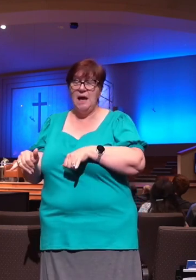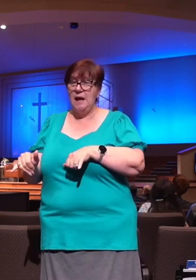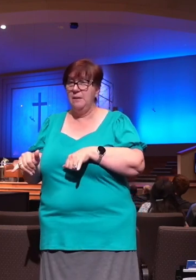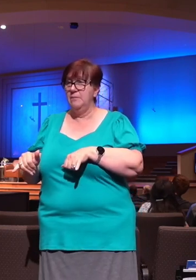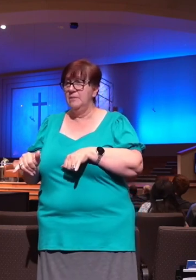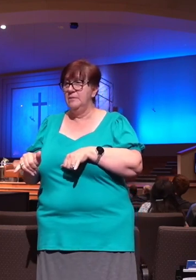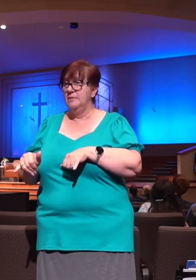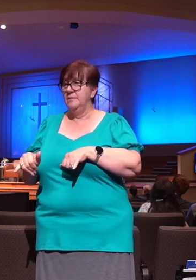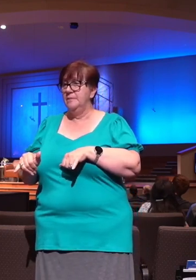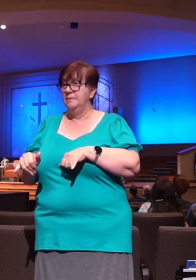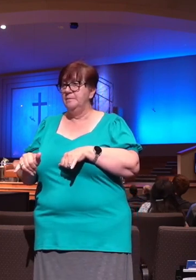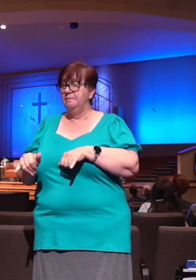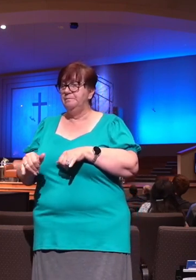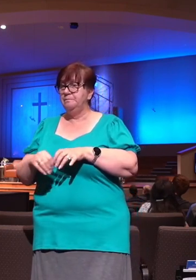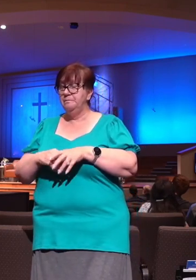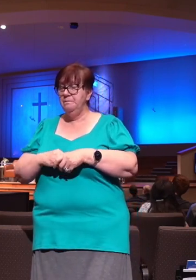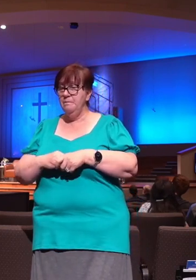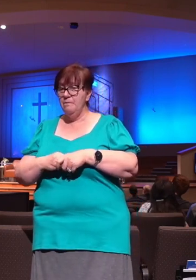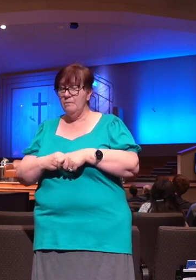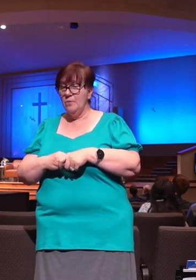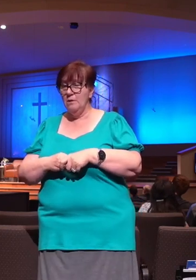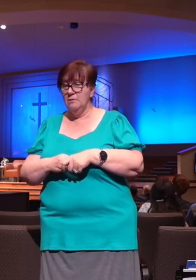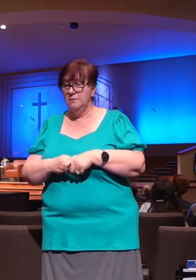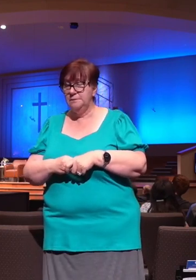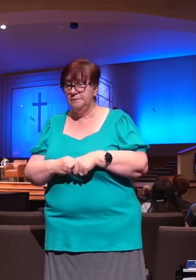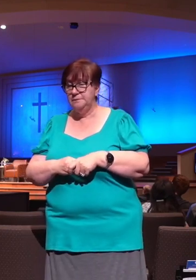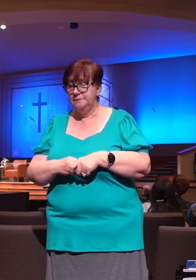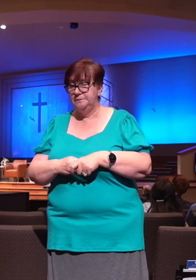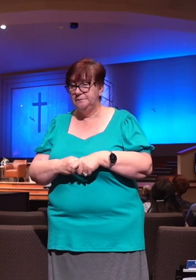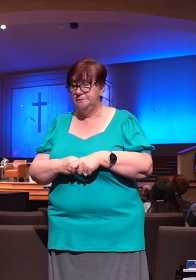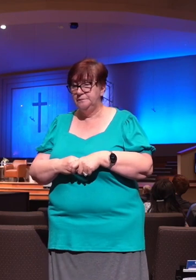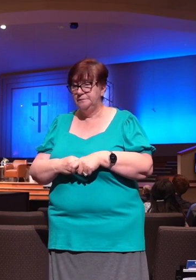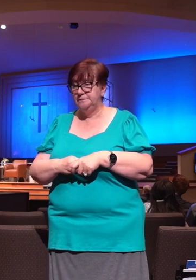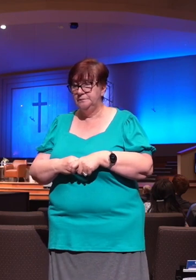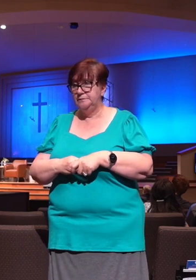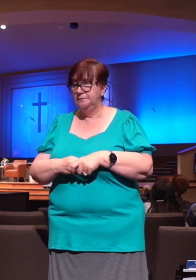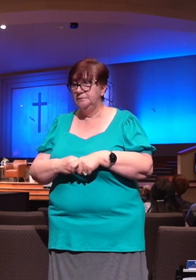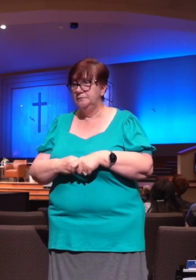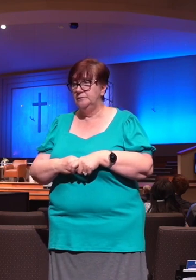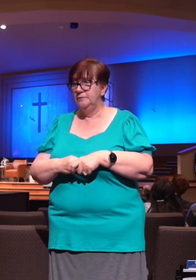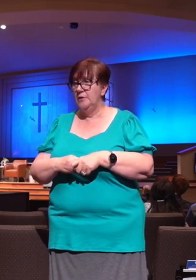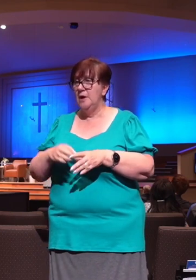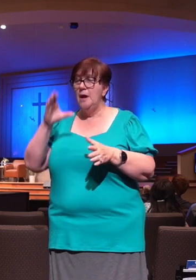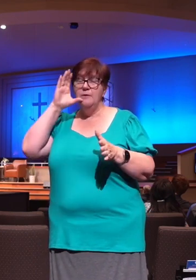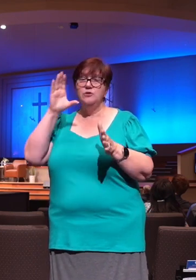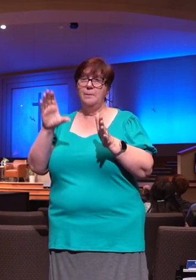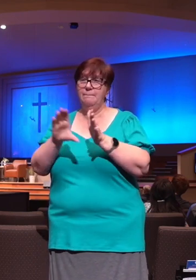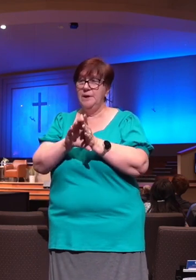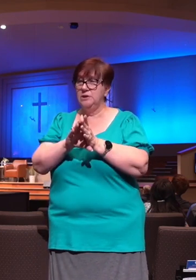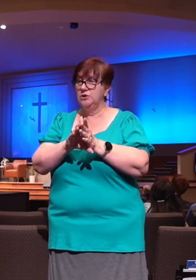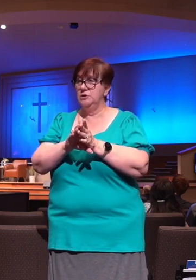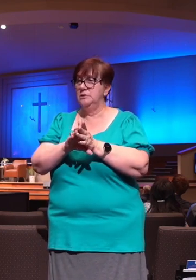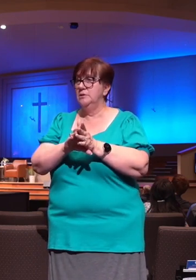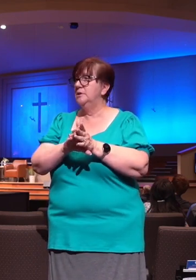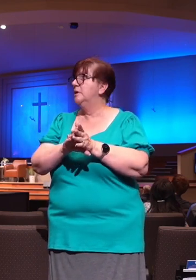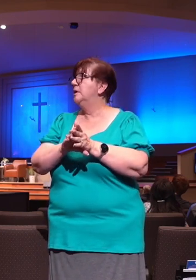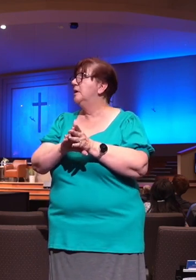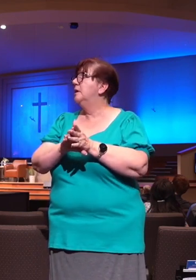people that are needy, that are down and out, maybe had some difficulties, a lot of times through no fault of their own. And he